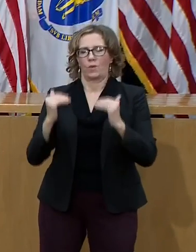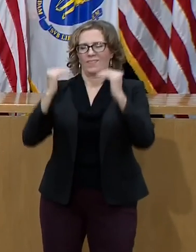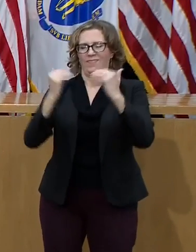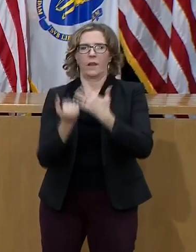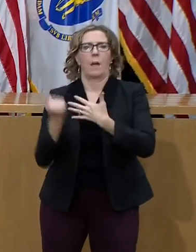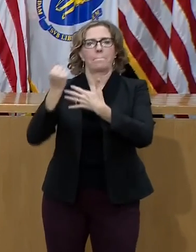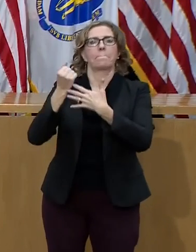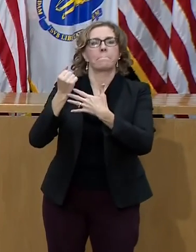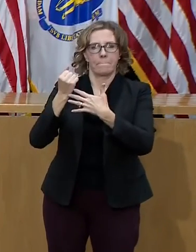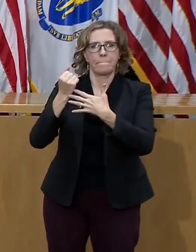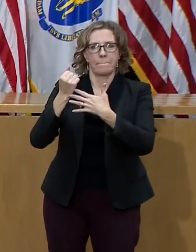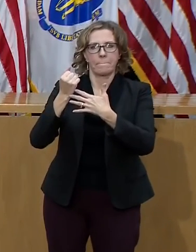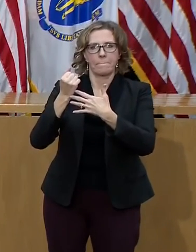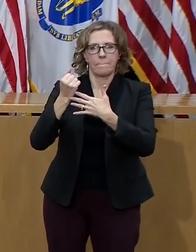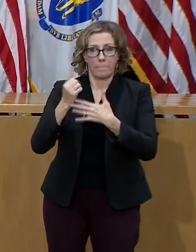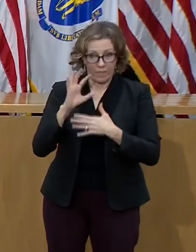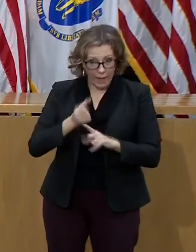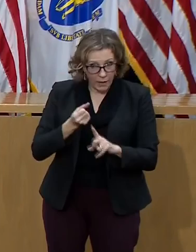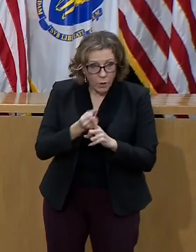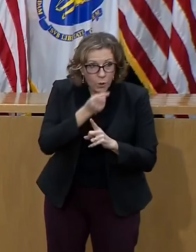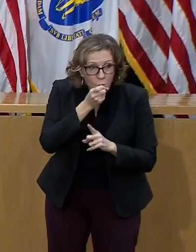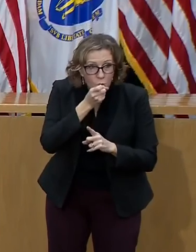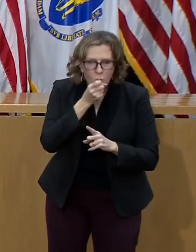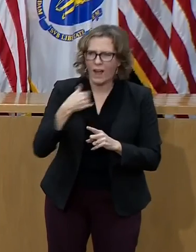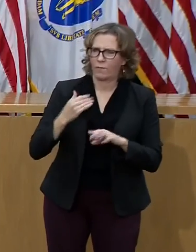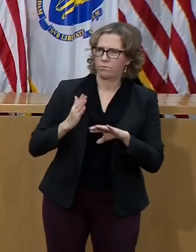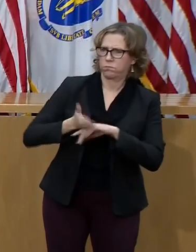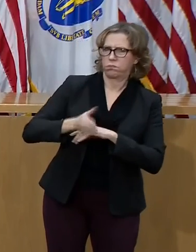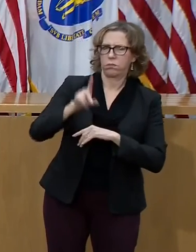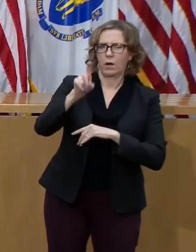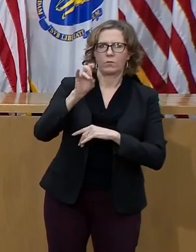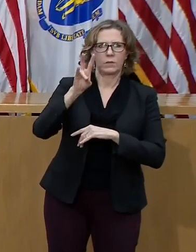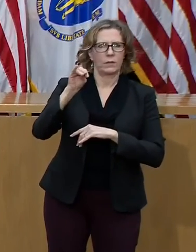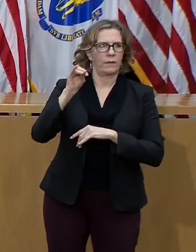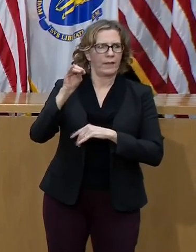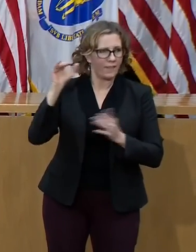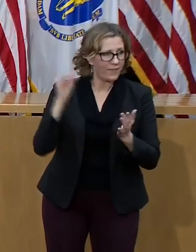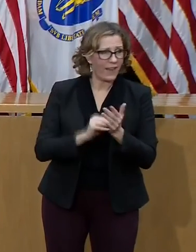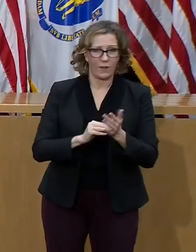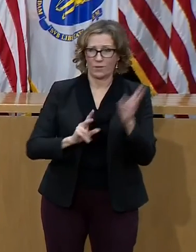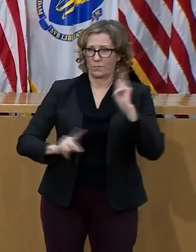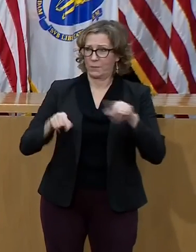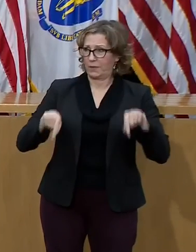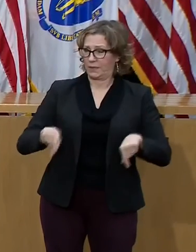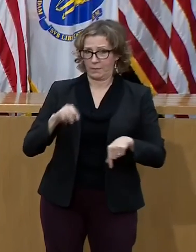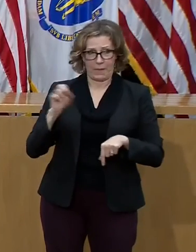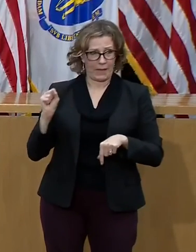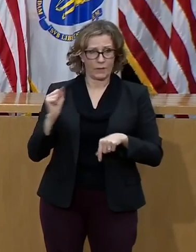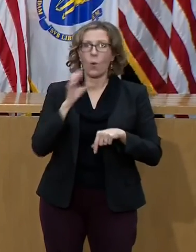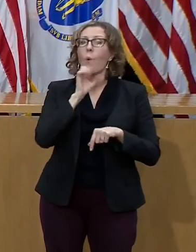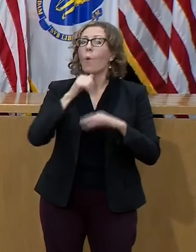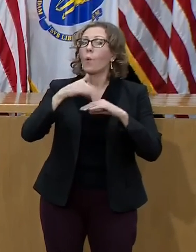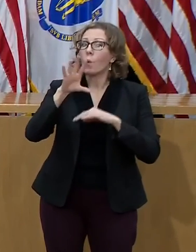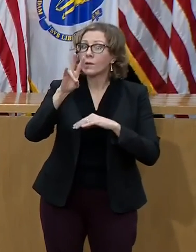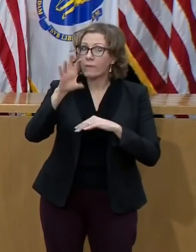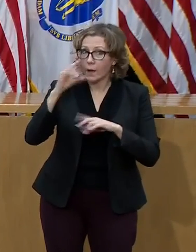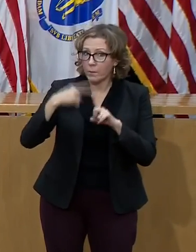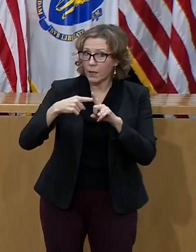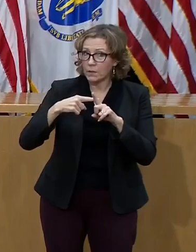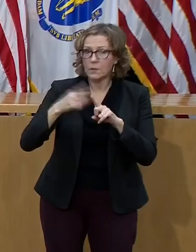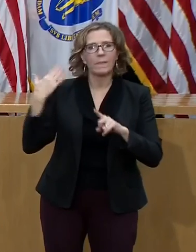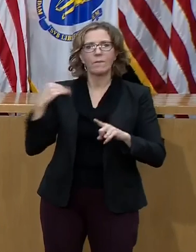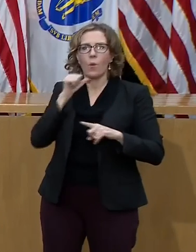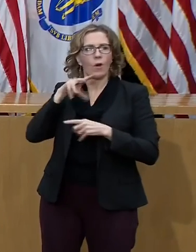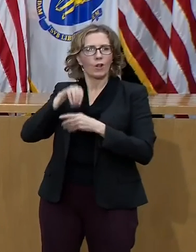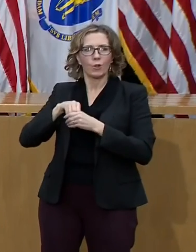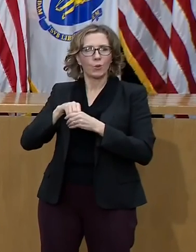170,000 individuals ages 75 and older who were not already included in this phase 2 group 1